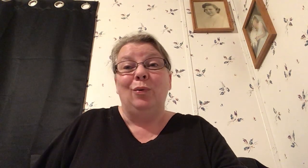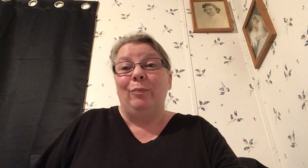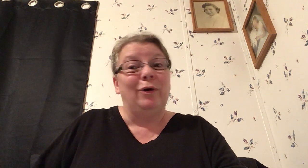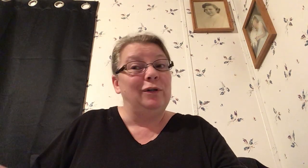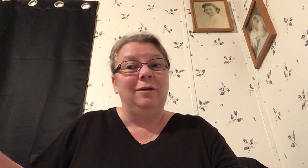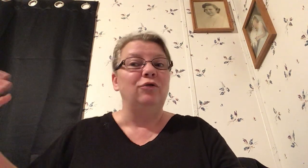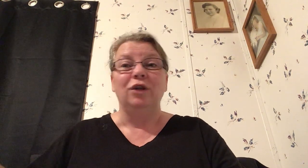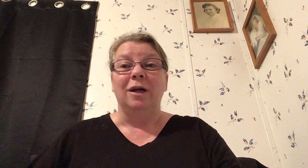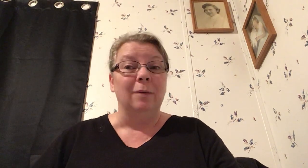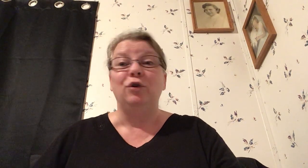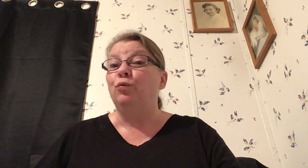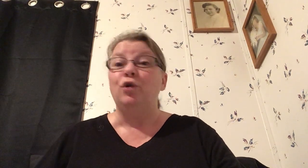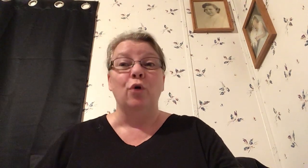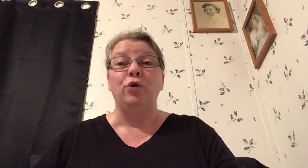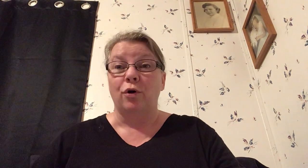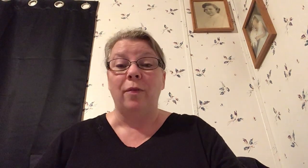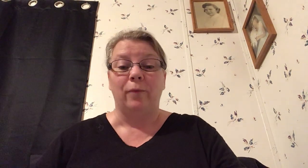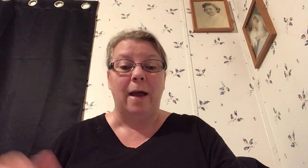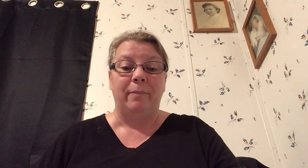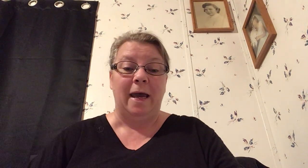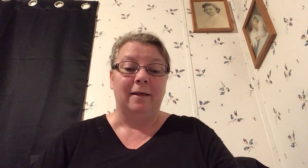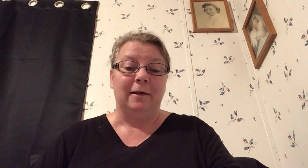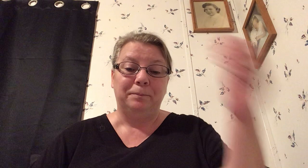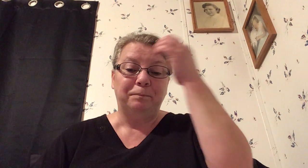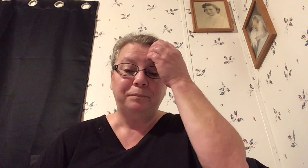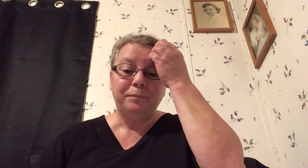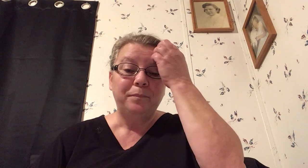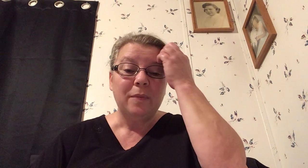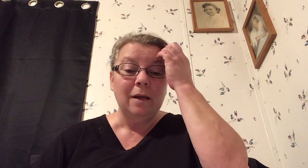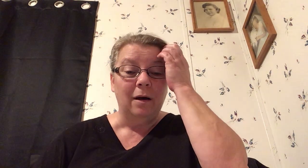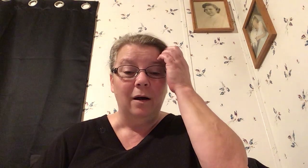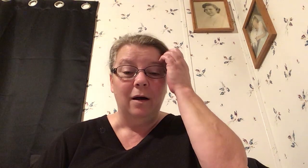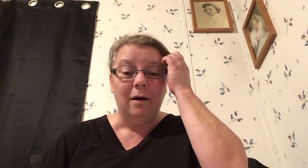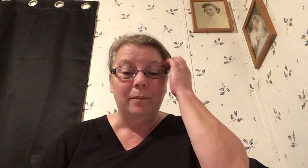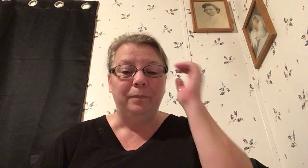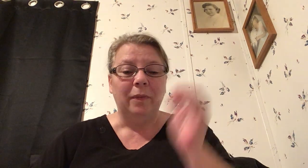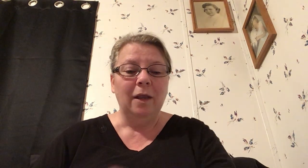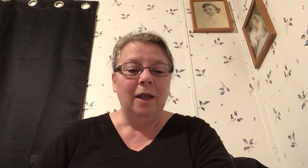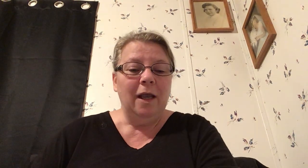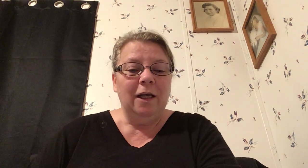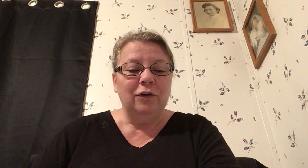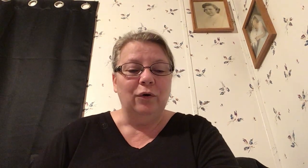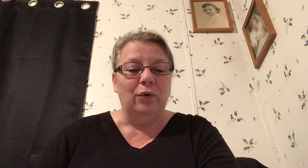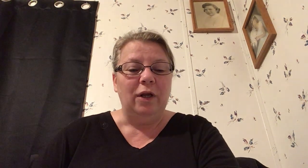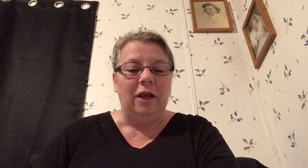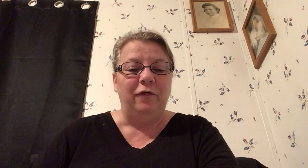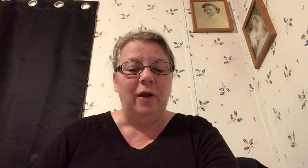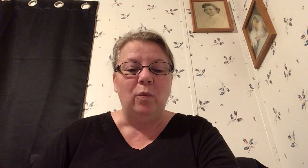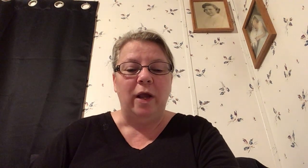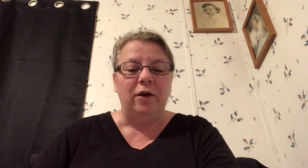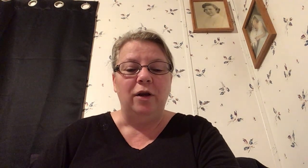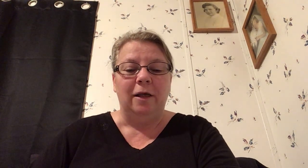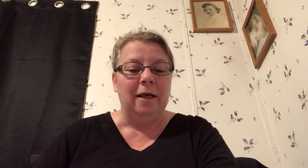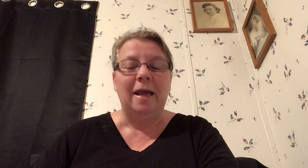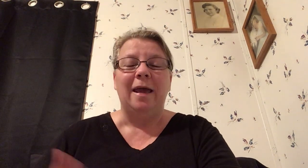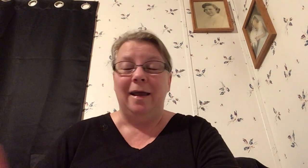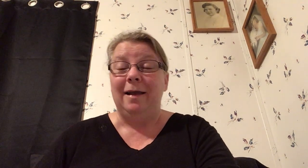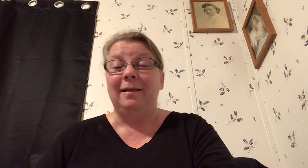when persecution comes you know you're on the right path um so if and when and and